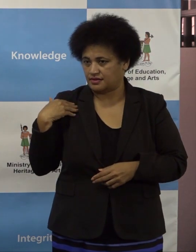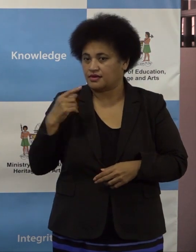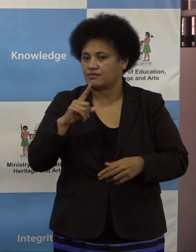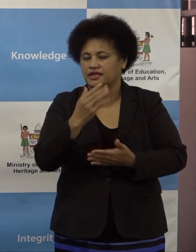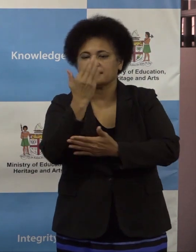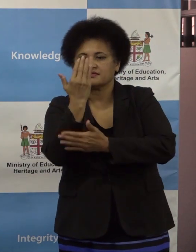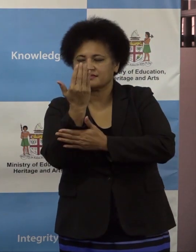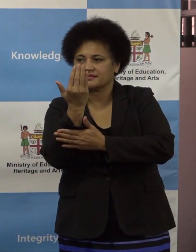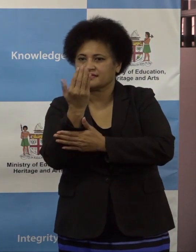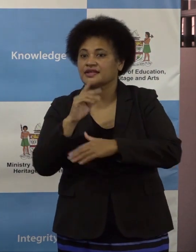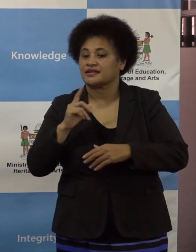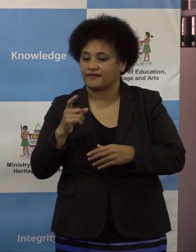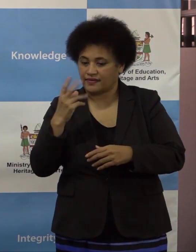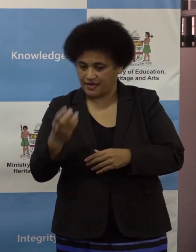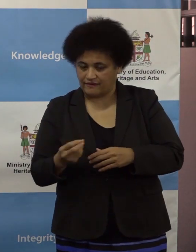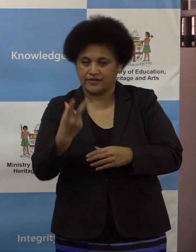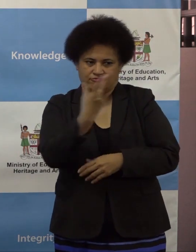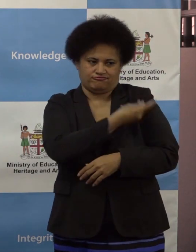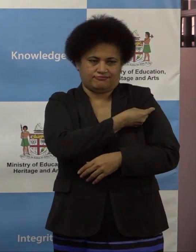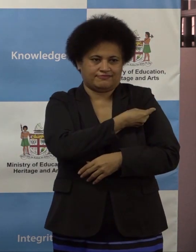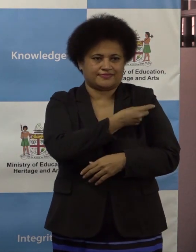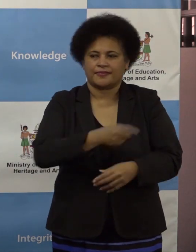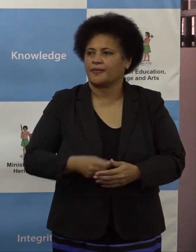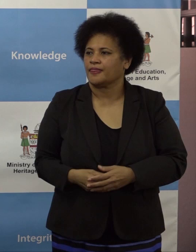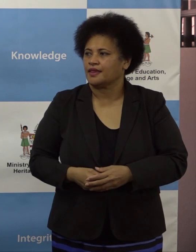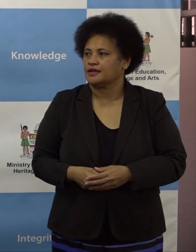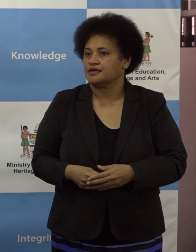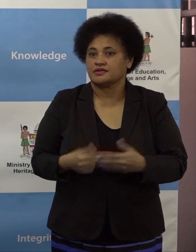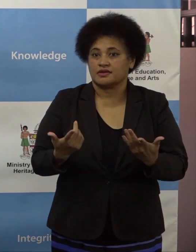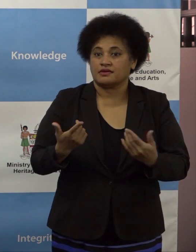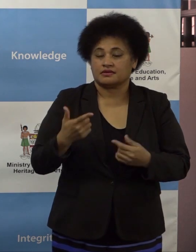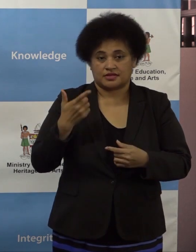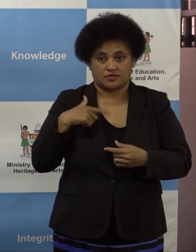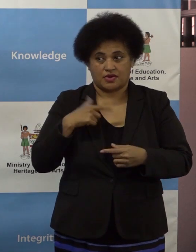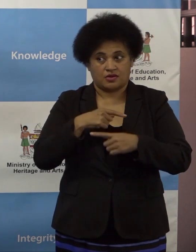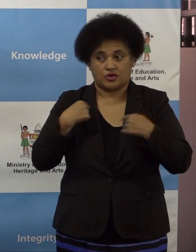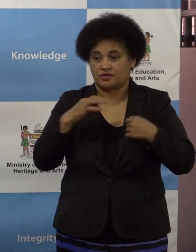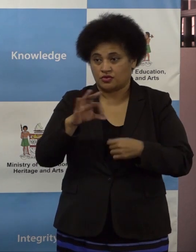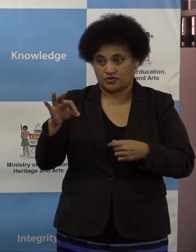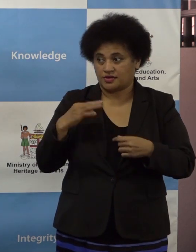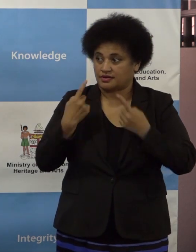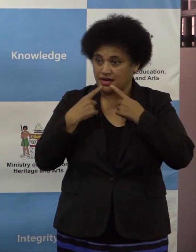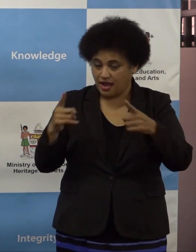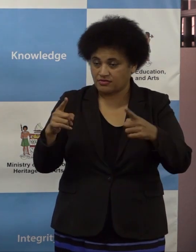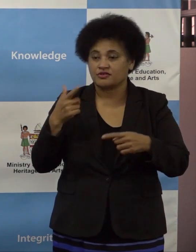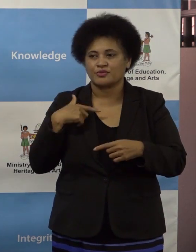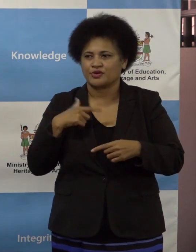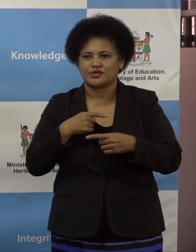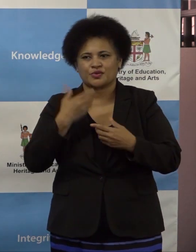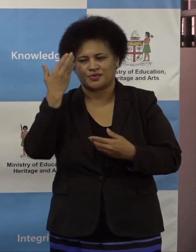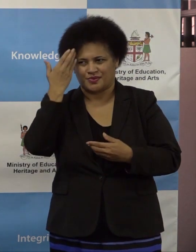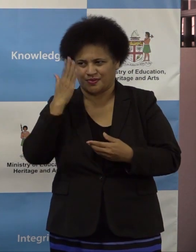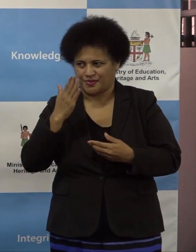availability of vaccines. So the reason why we are not announcing is purely based on that because on